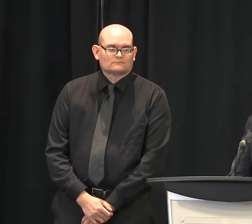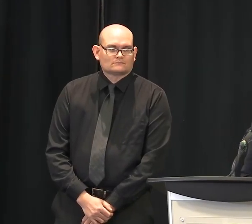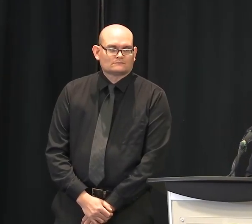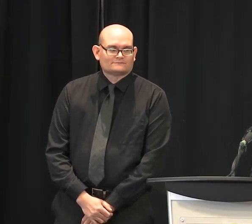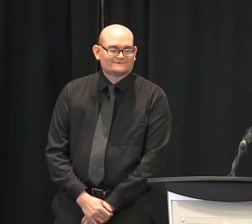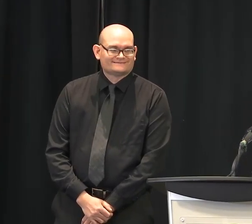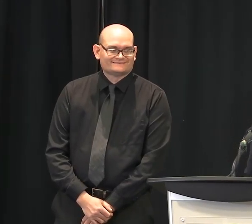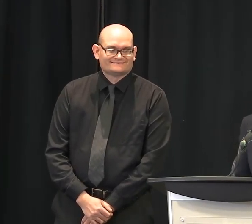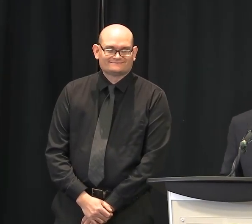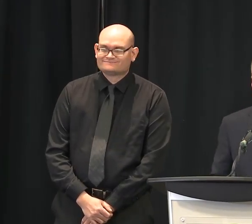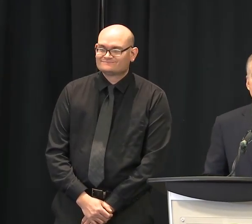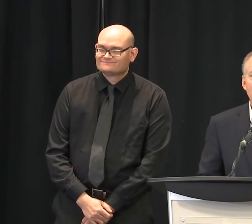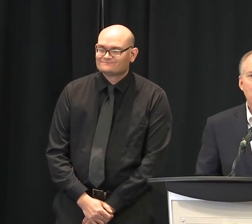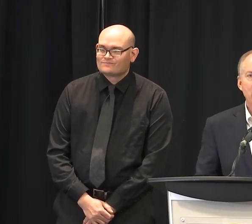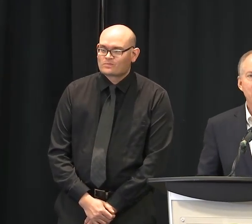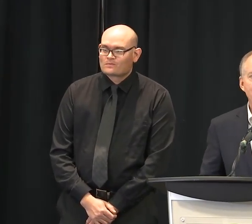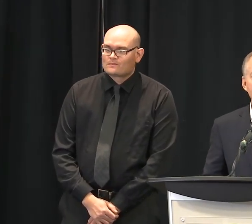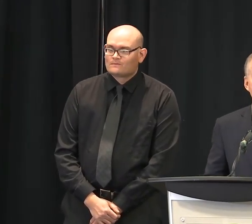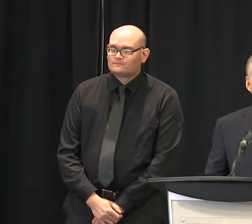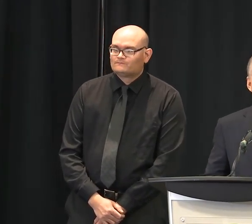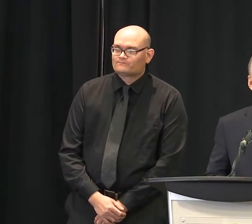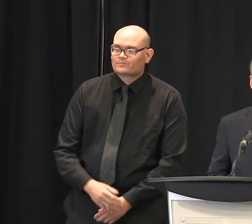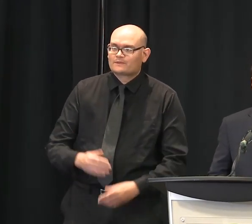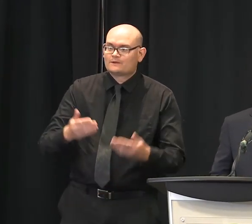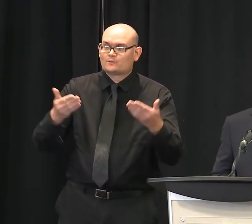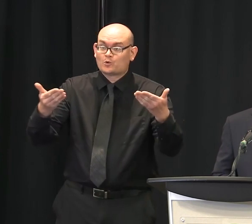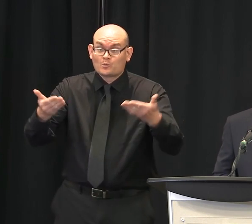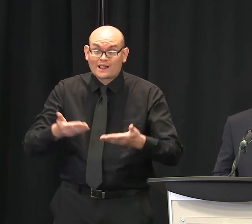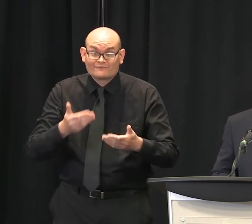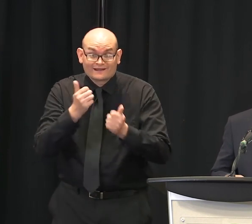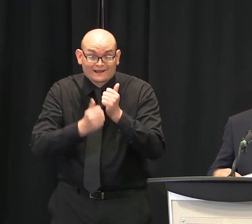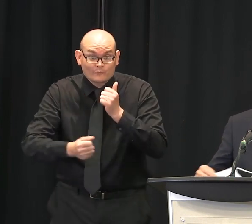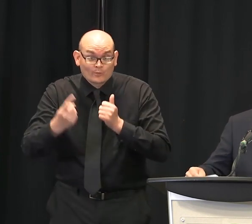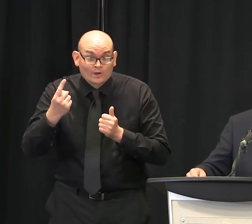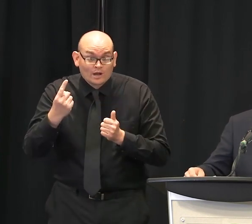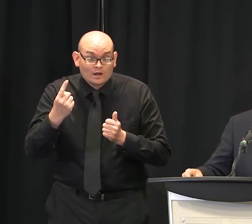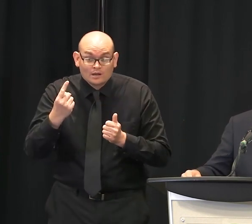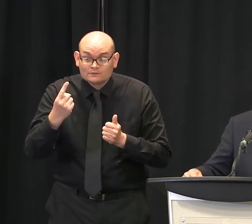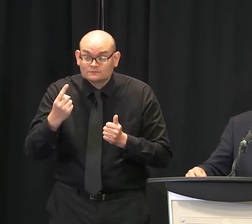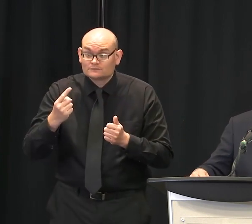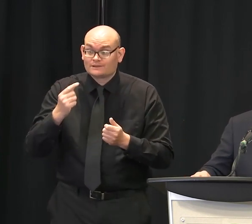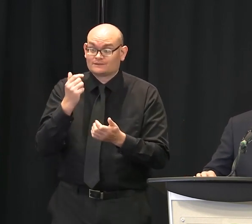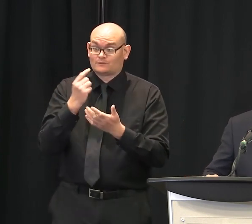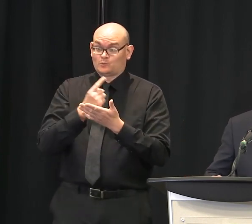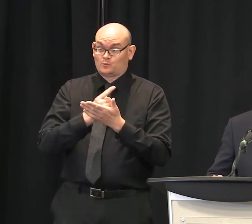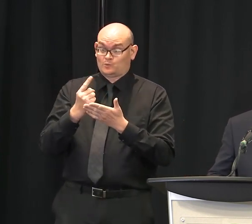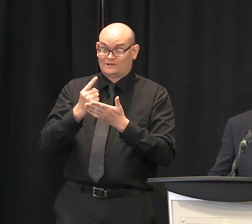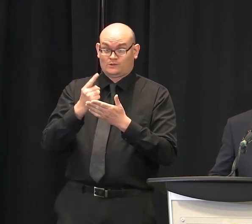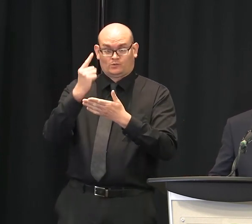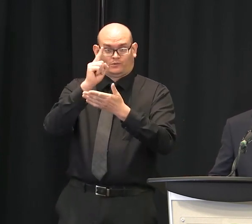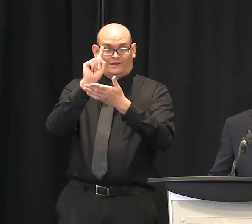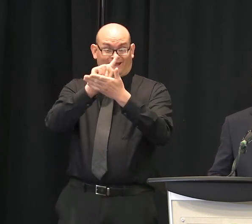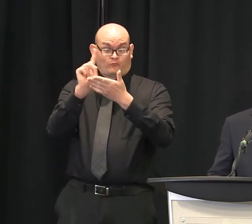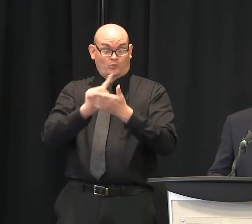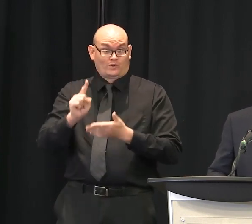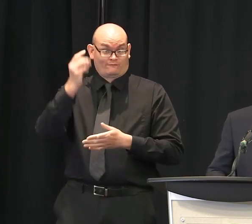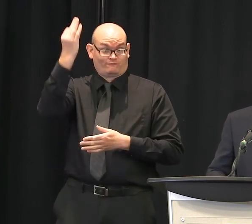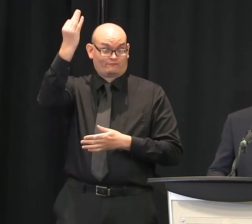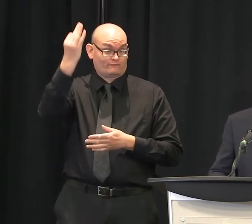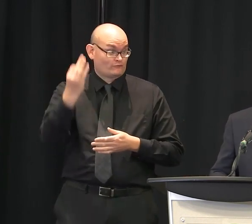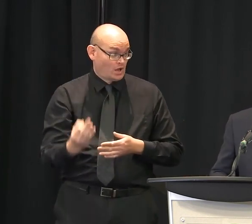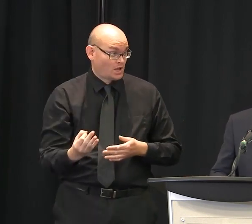Okay, I want to welcome everyone to this week's news conference on COVID-19.